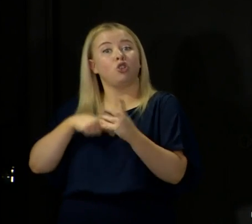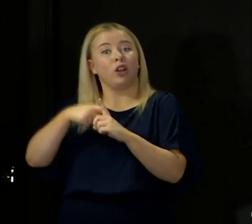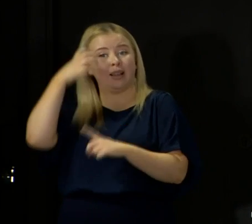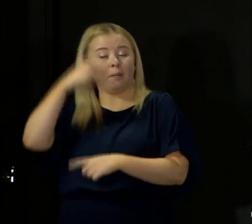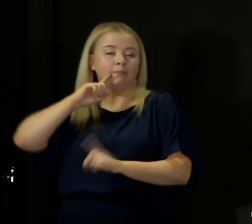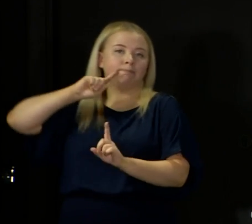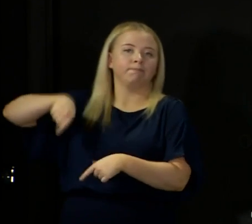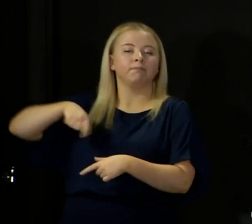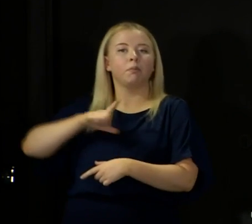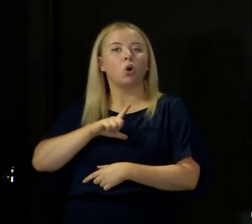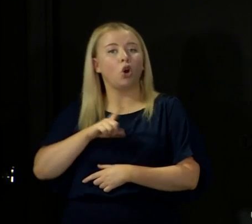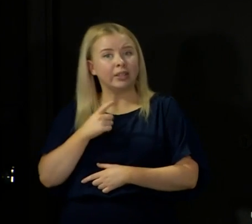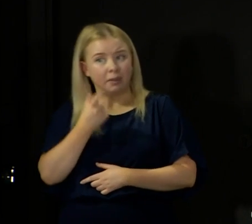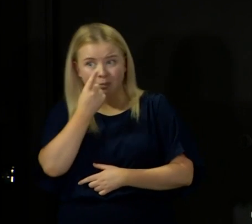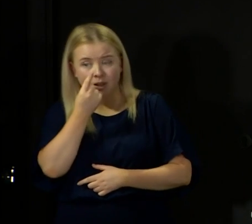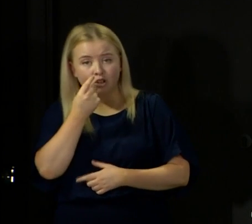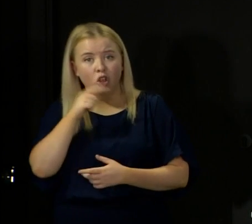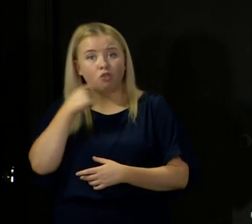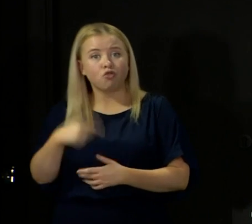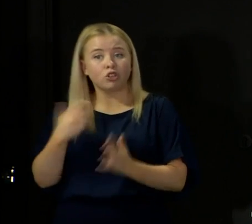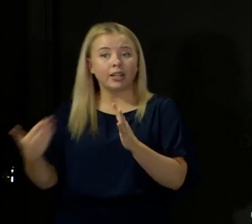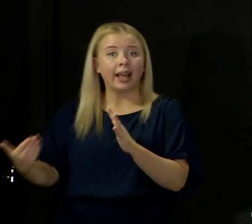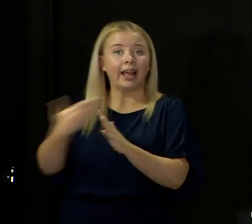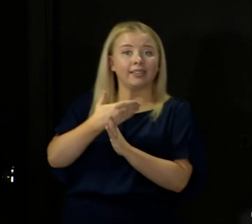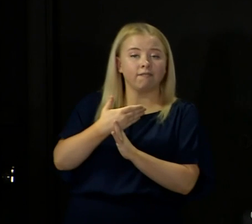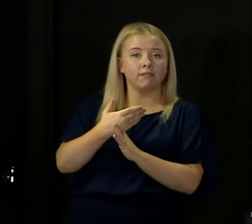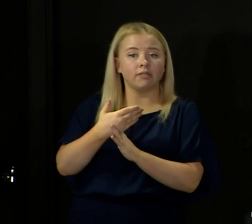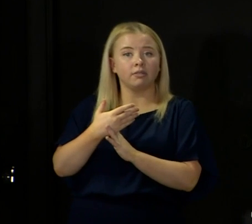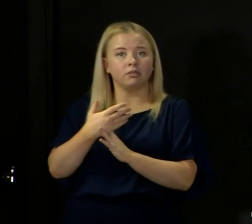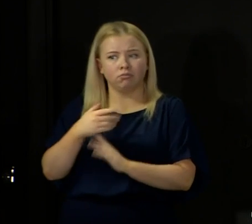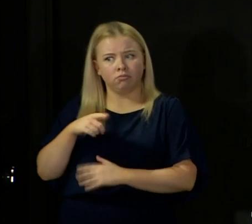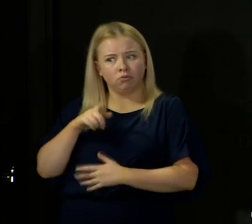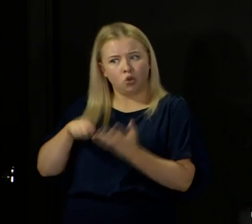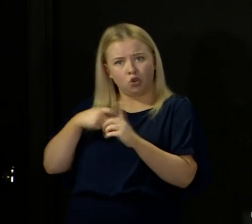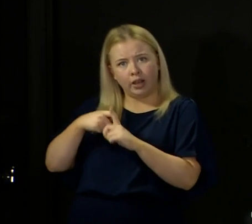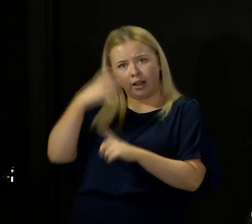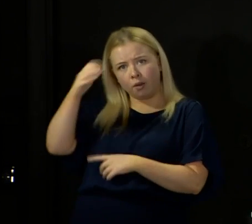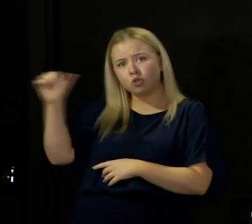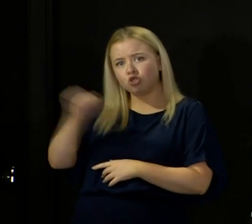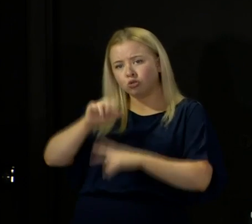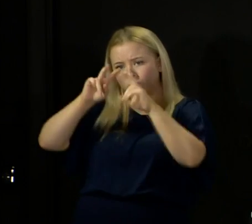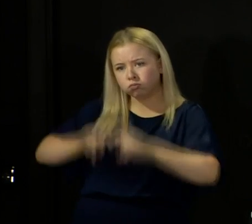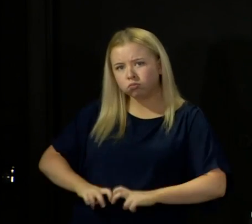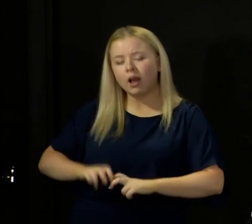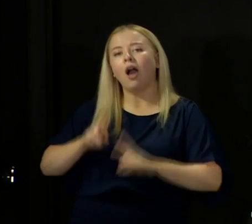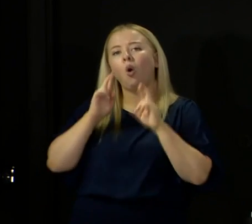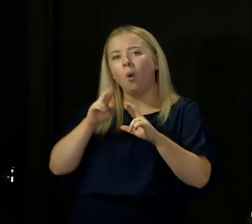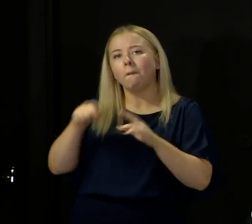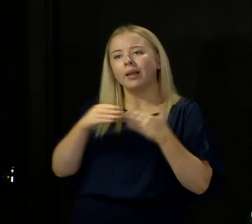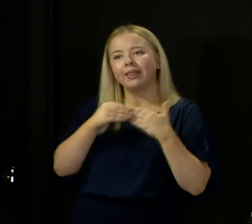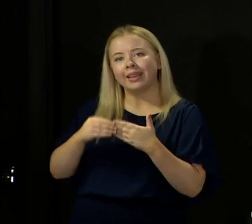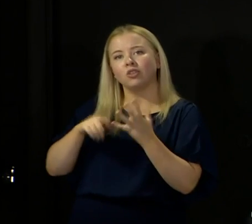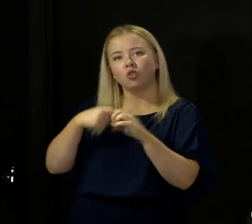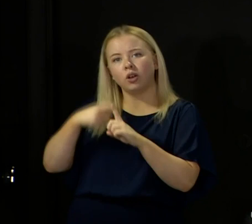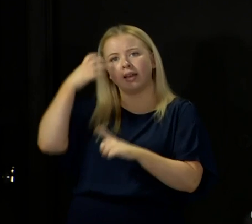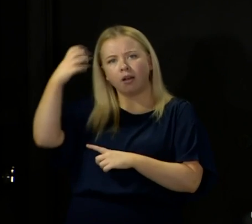potential Russian interference. And I hope that this report leads to a much more rigorous approach and to the UK